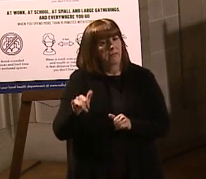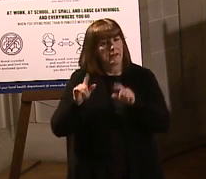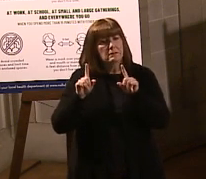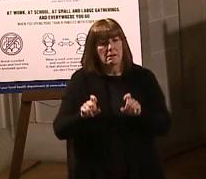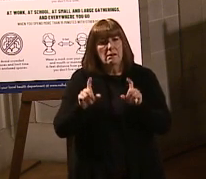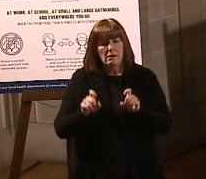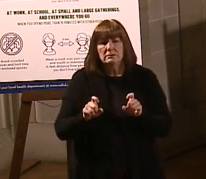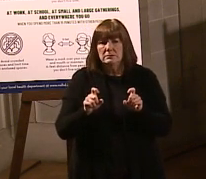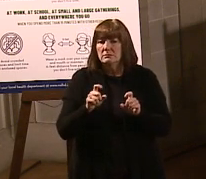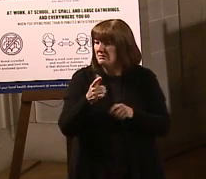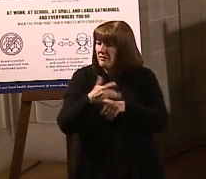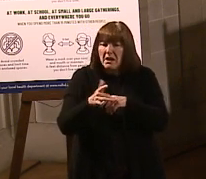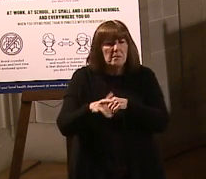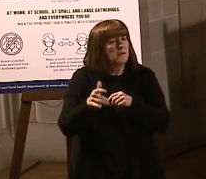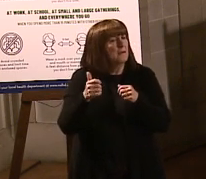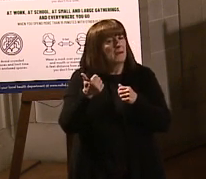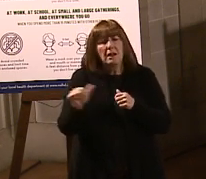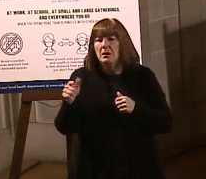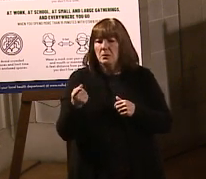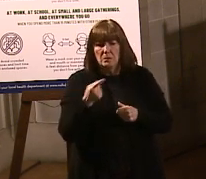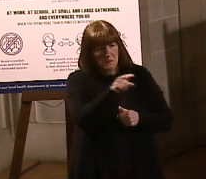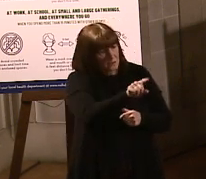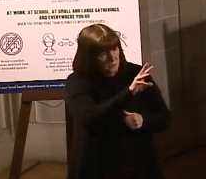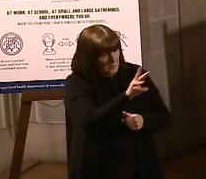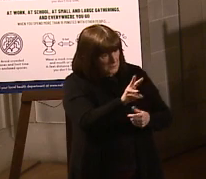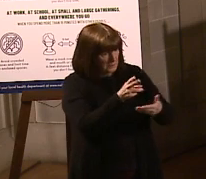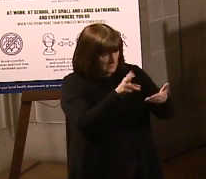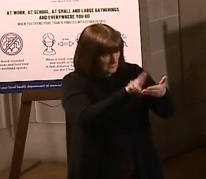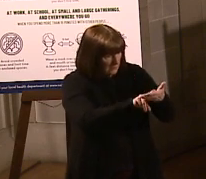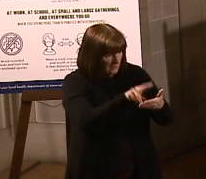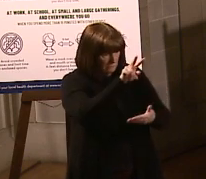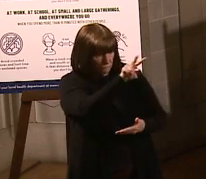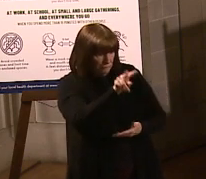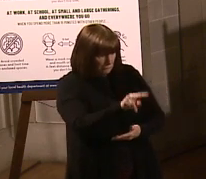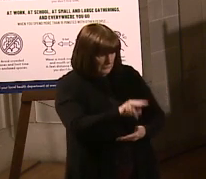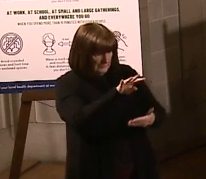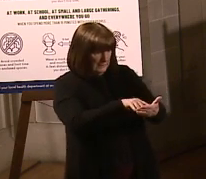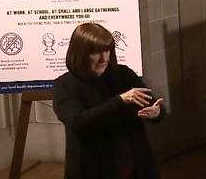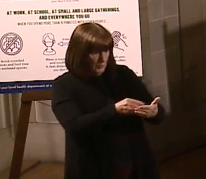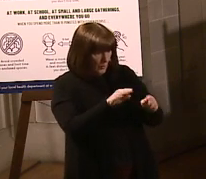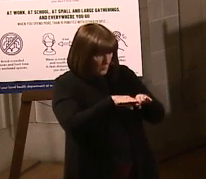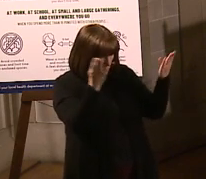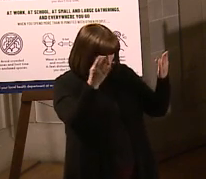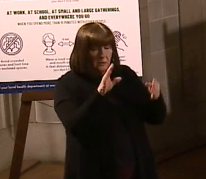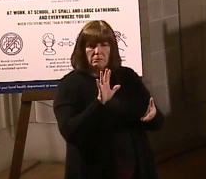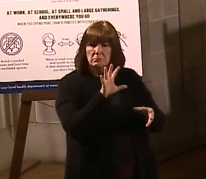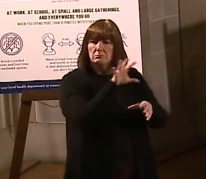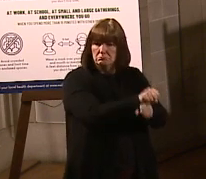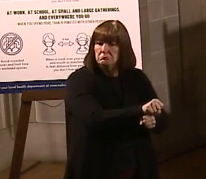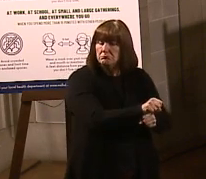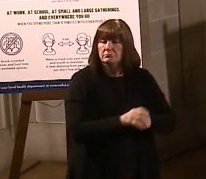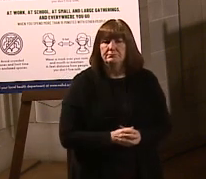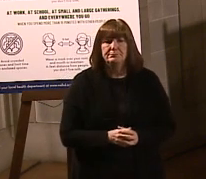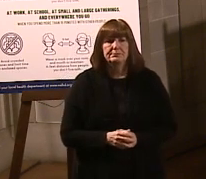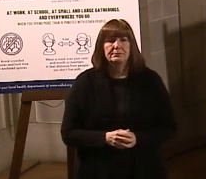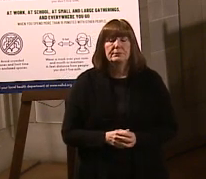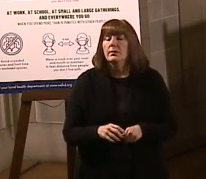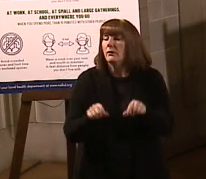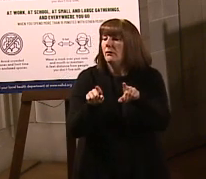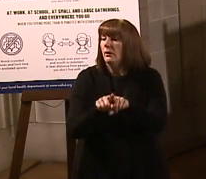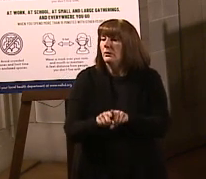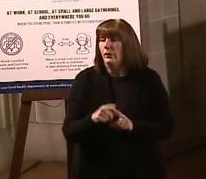available to everybody. can go sign up. Look for a schedule. Lots of availability. All right. Also,